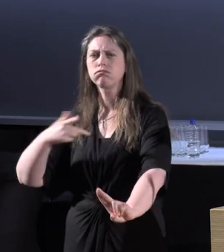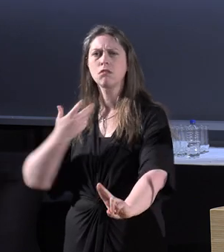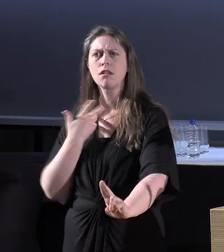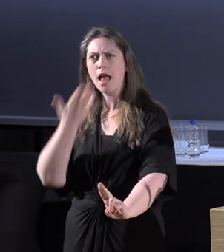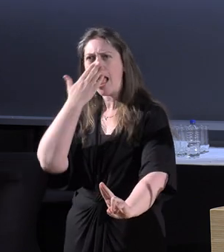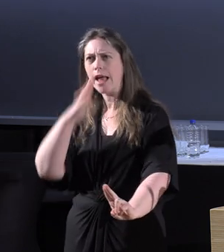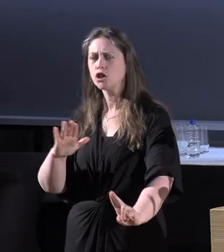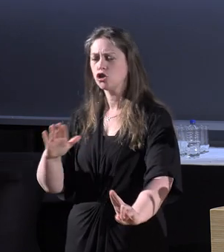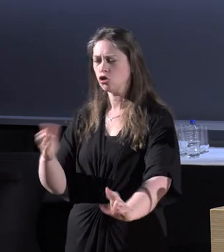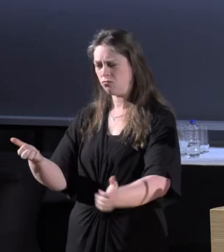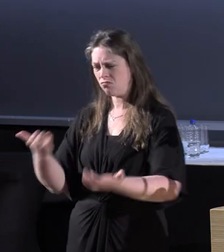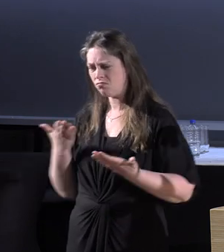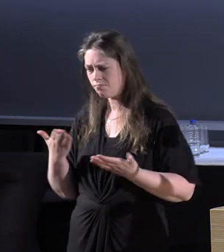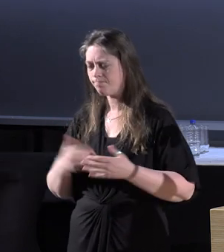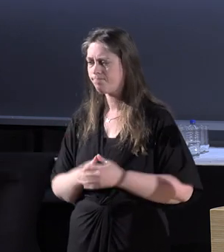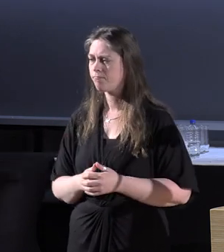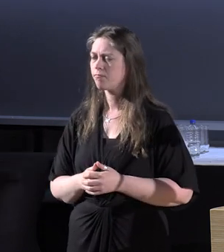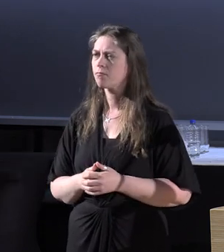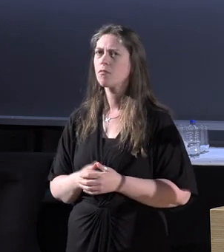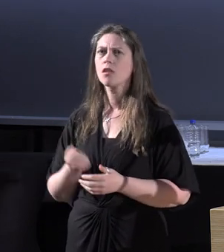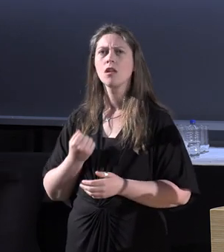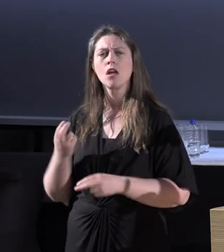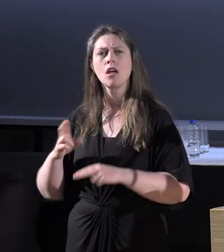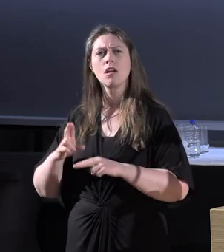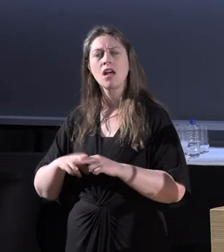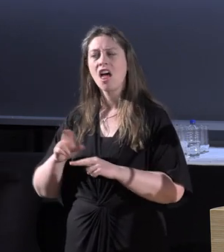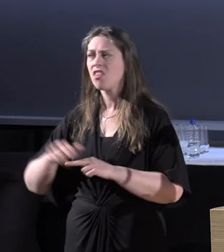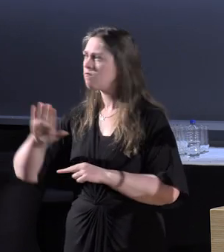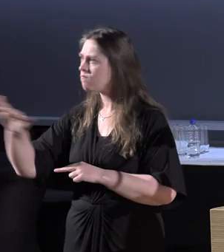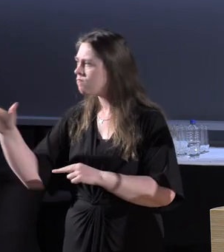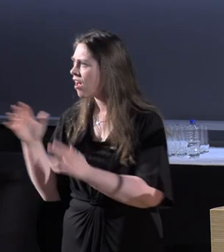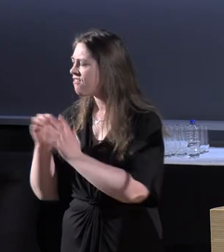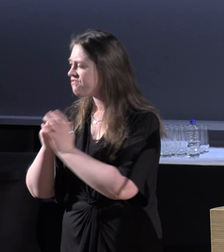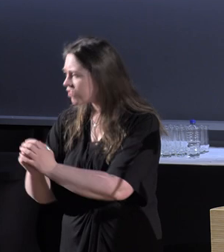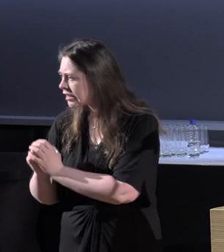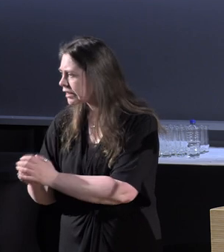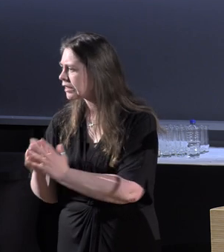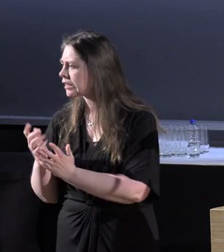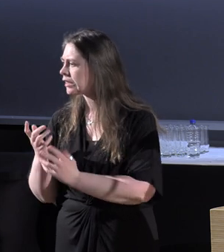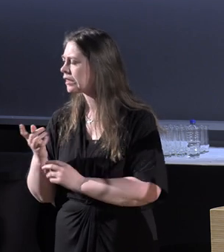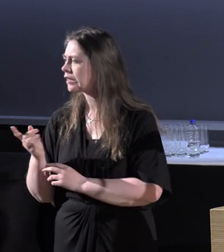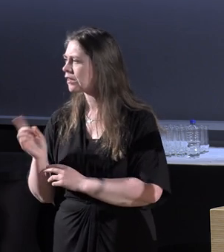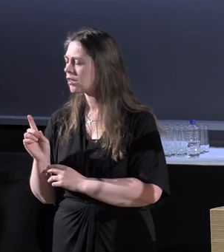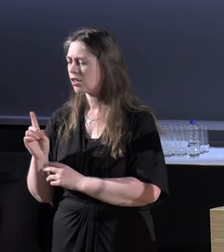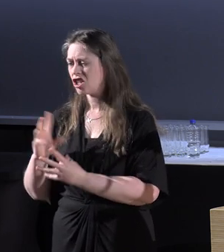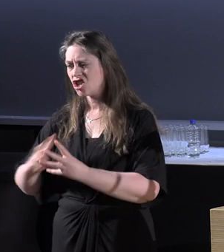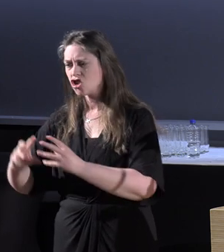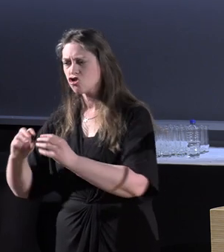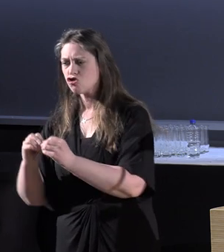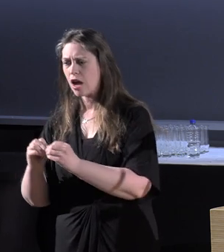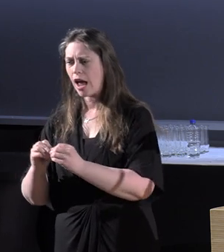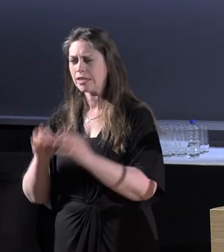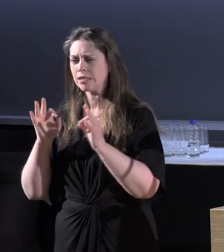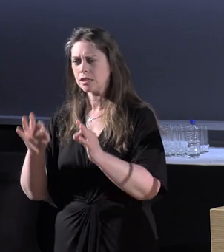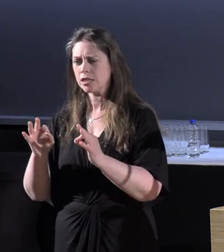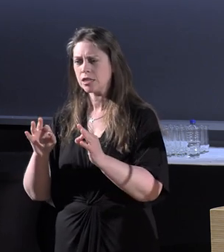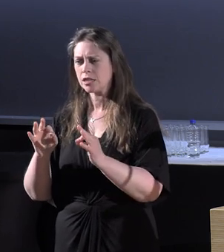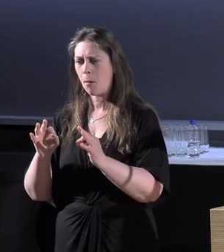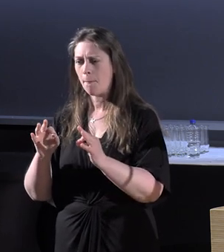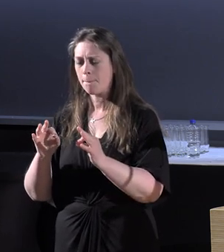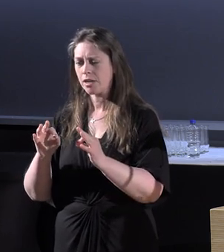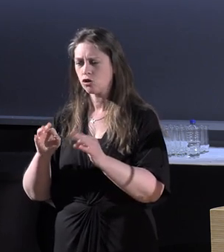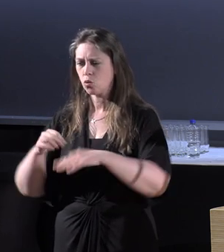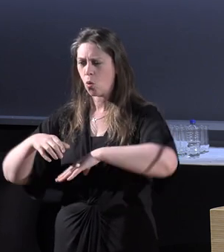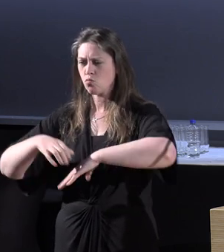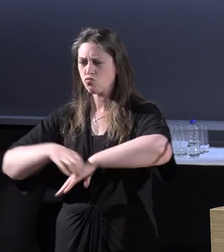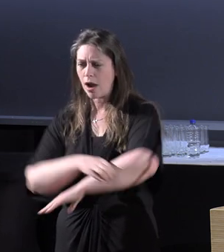me. He got his friends to create a brace for my